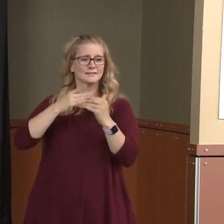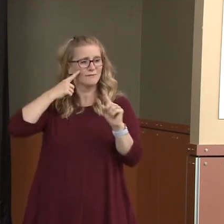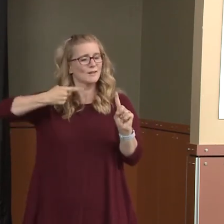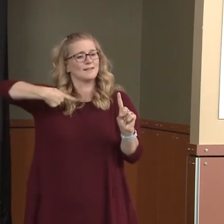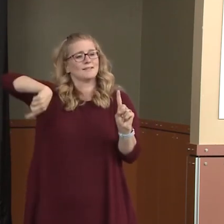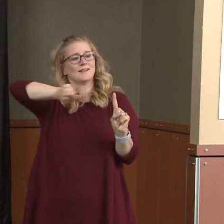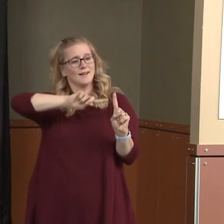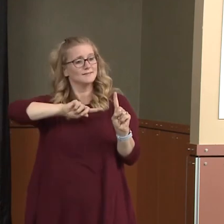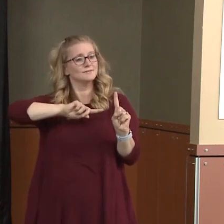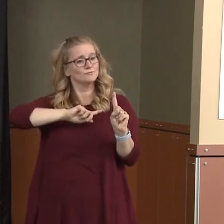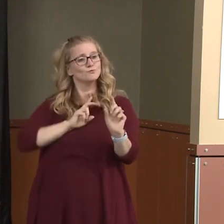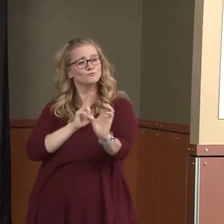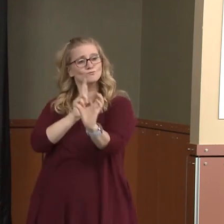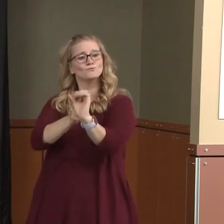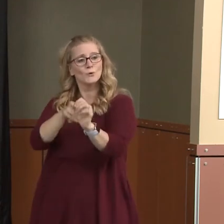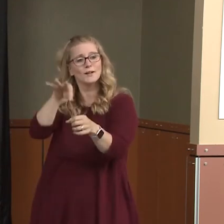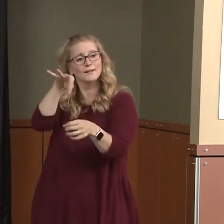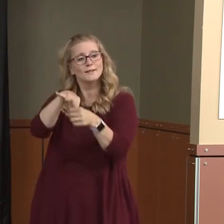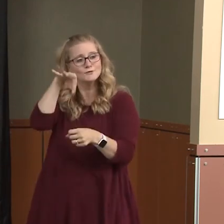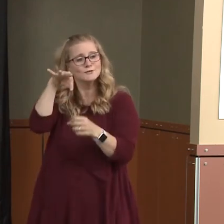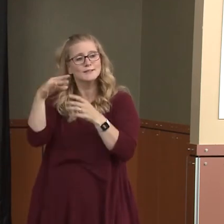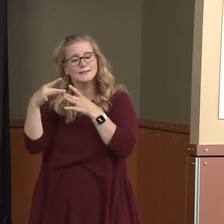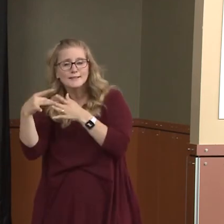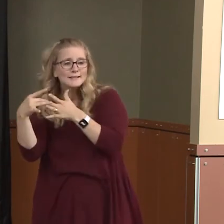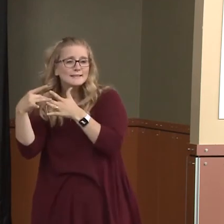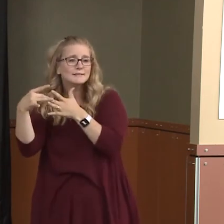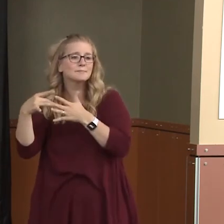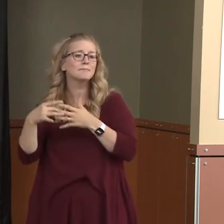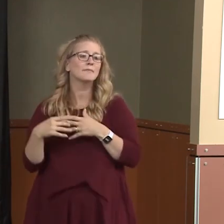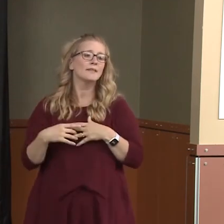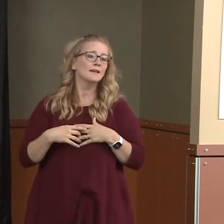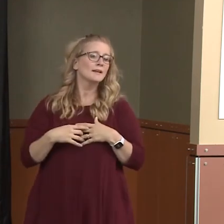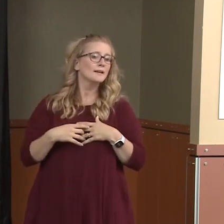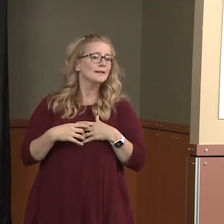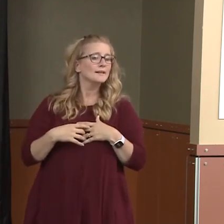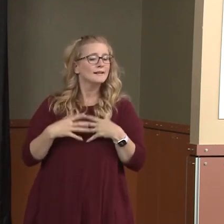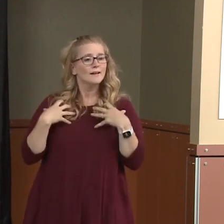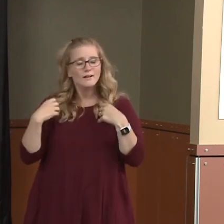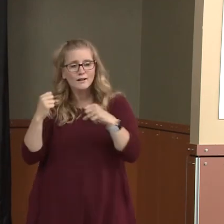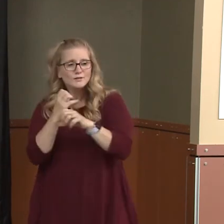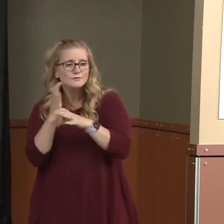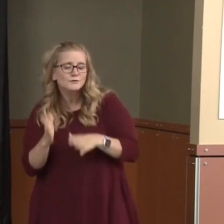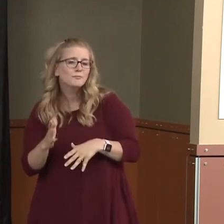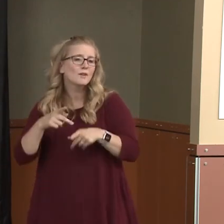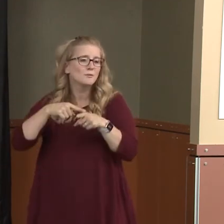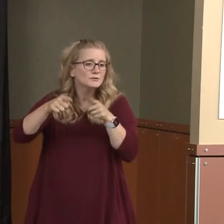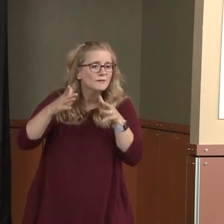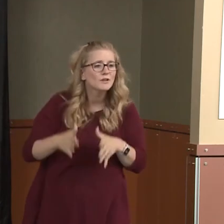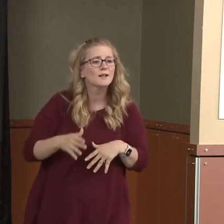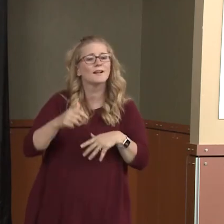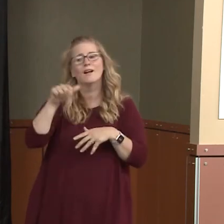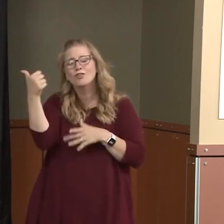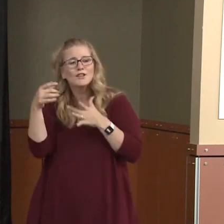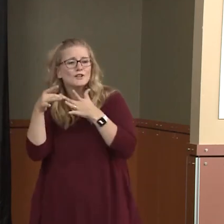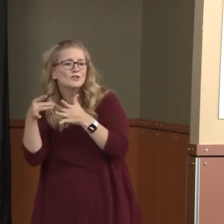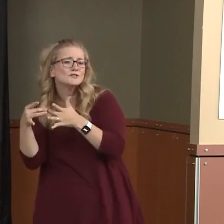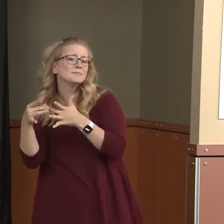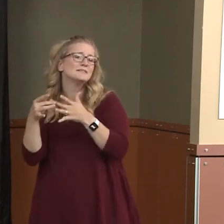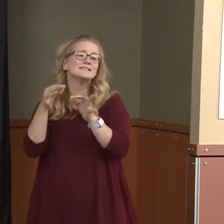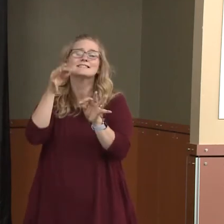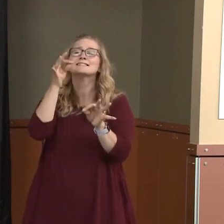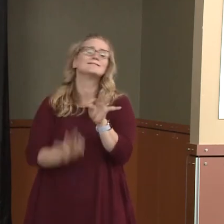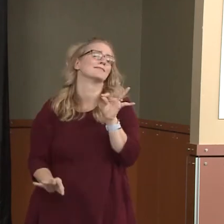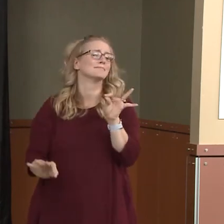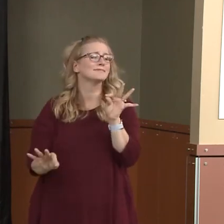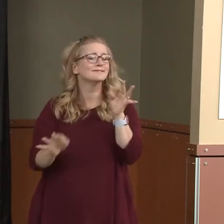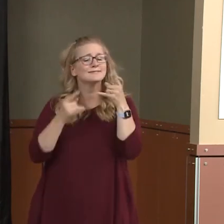only our elected leaders, our healthcare professionals, other people throughout the community and saying, just simply mask up